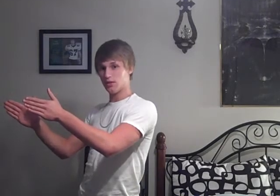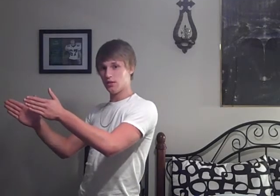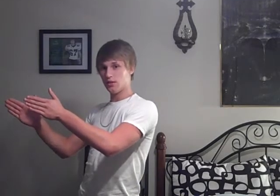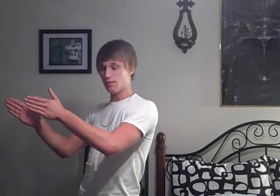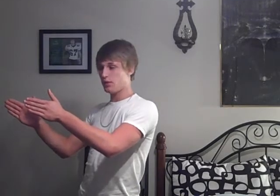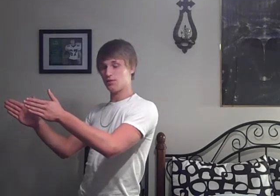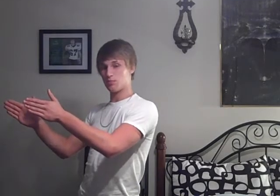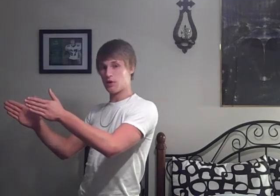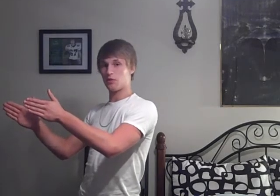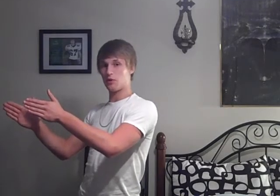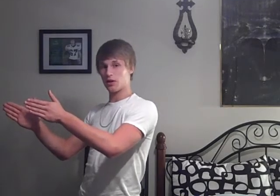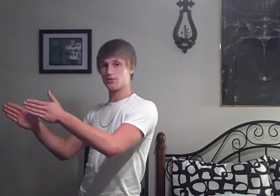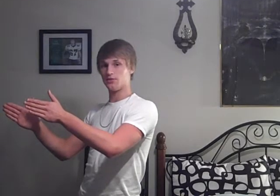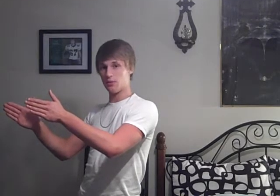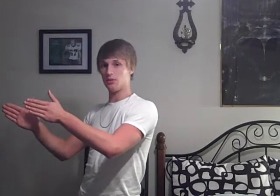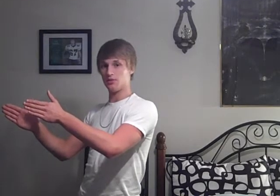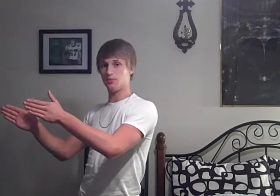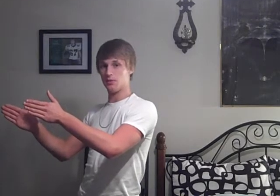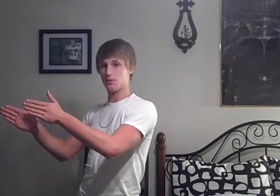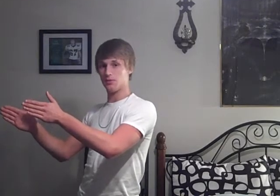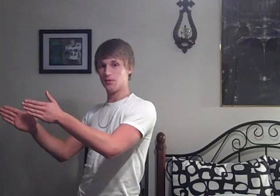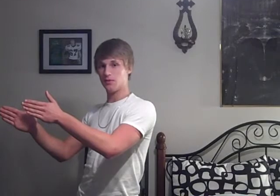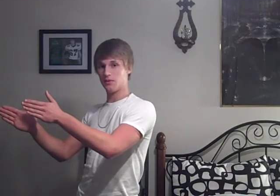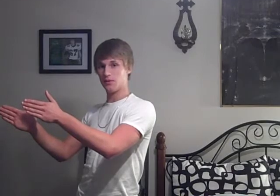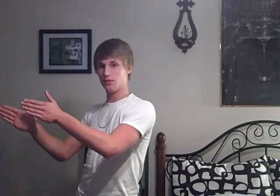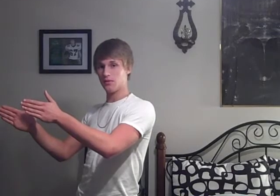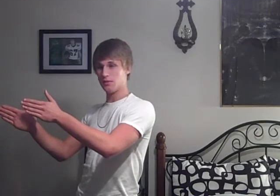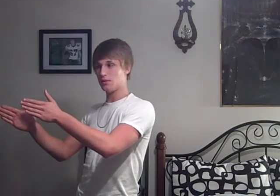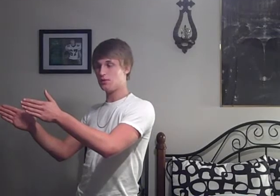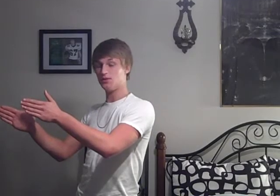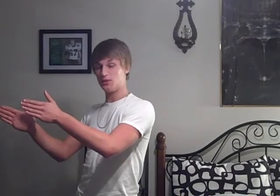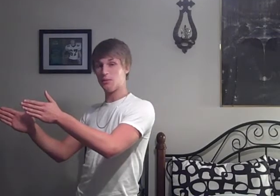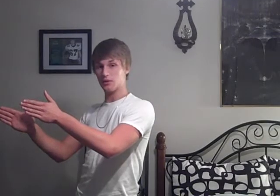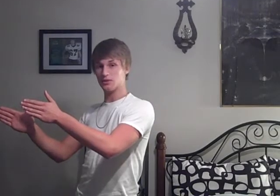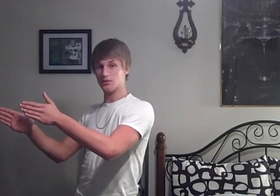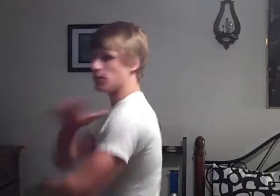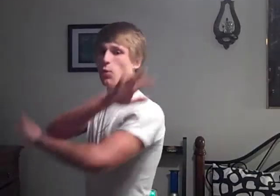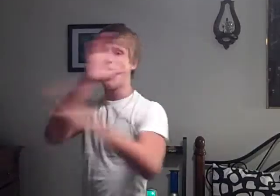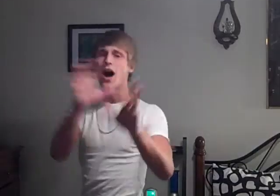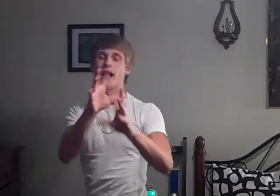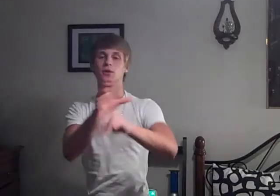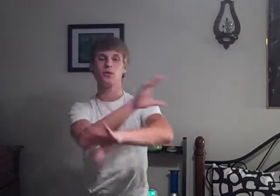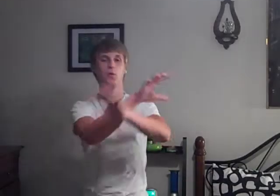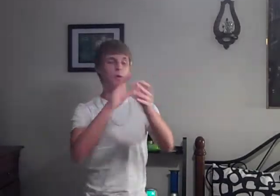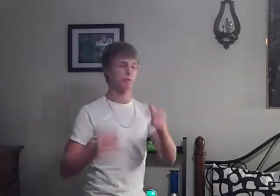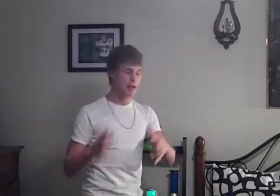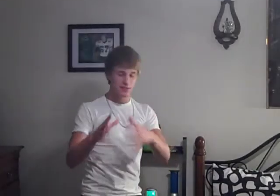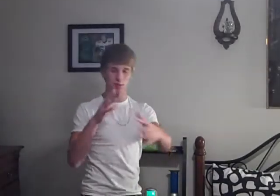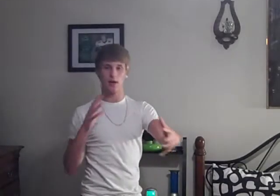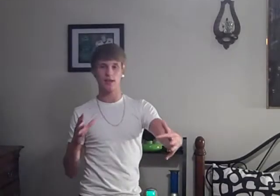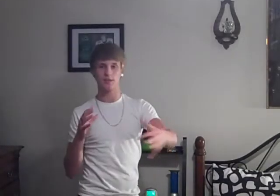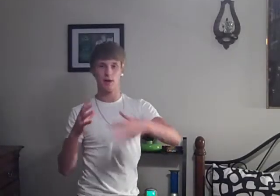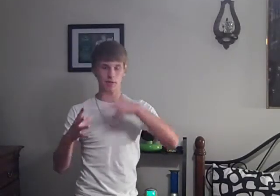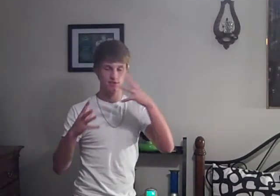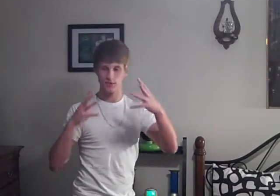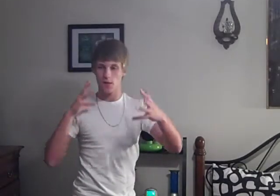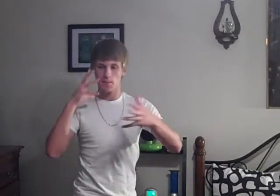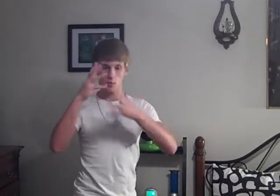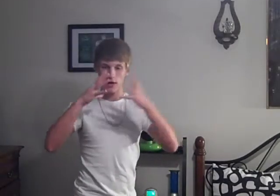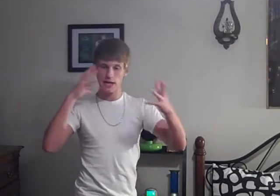It is a brain erotic stimulus, people Stimulus So while you were mesmerized by this brain